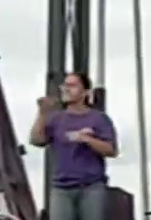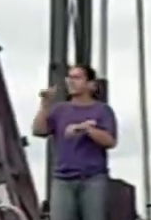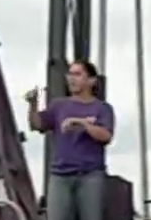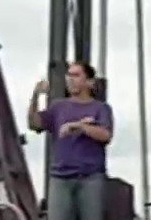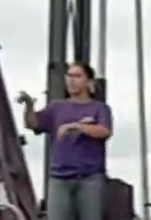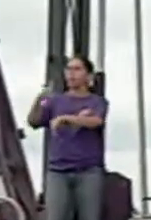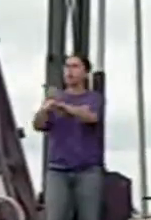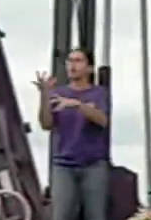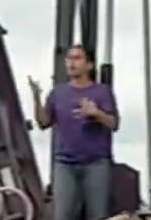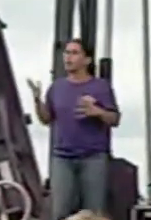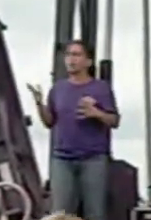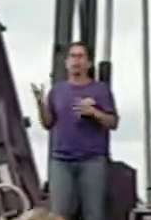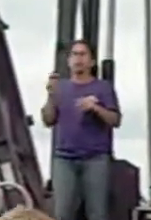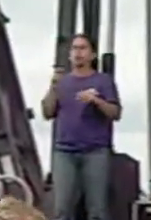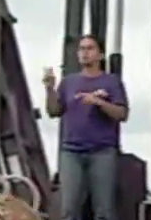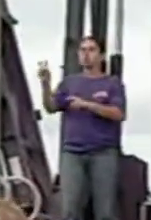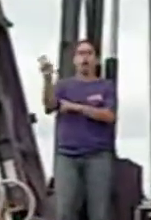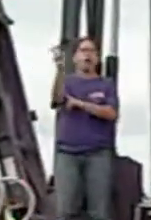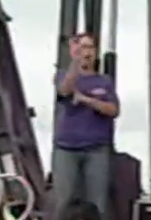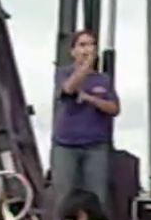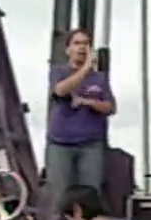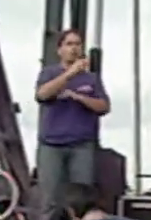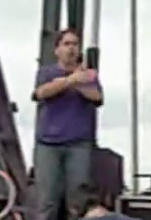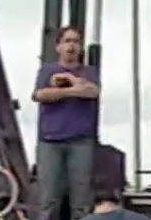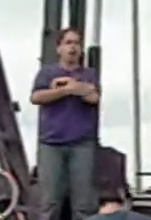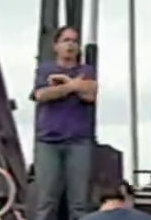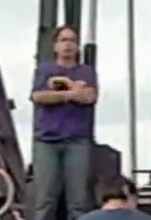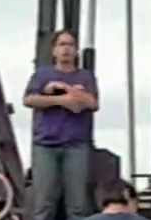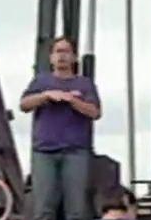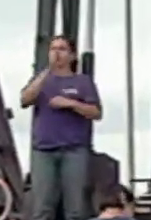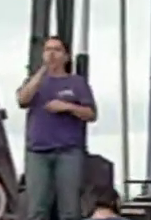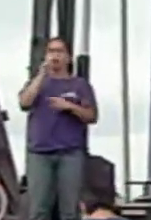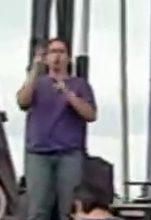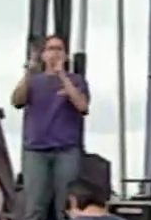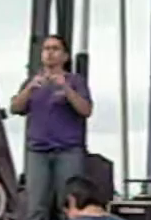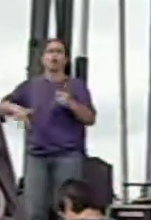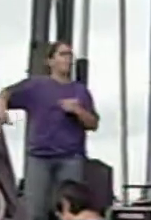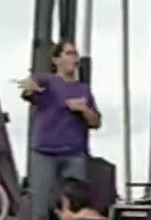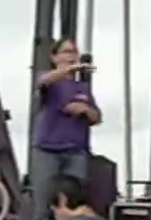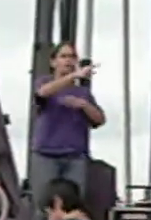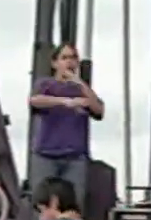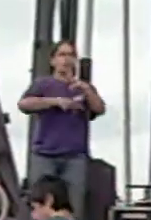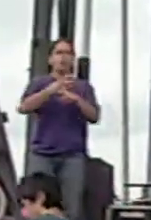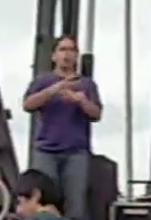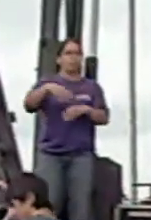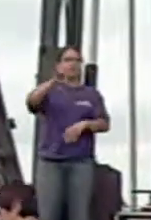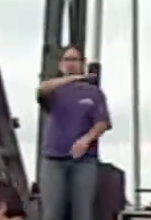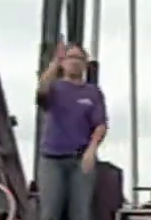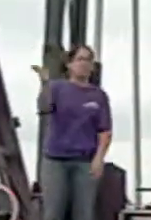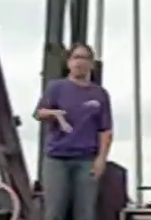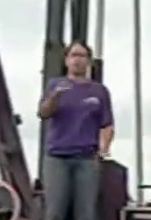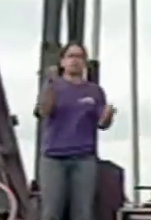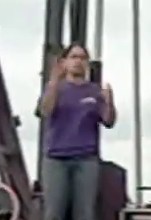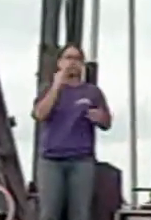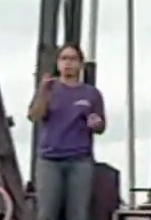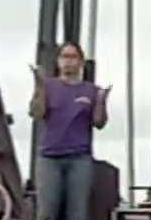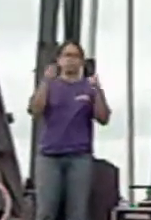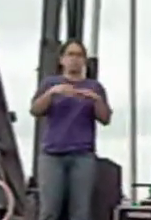built. We traveled the country, we talked to the people from around the world and found it had never been done before.